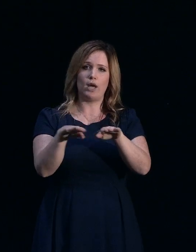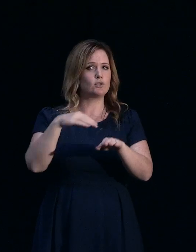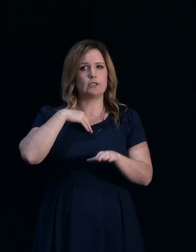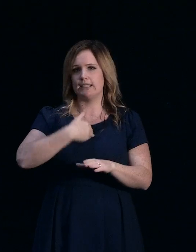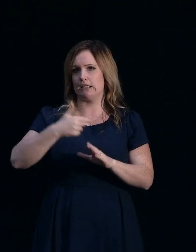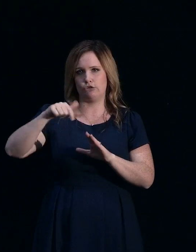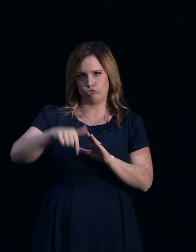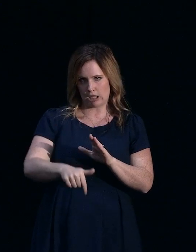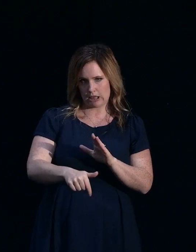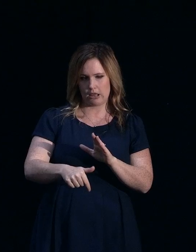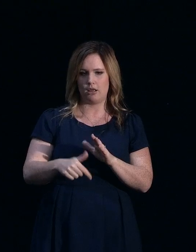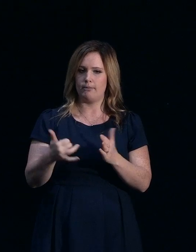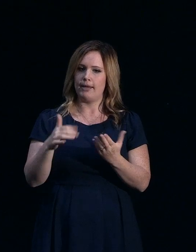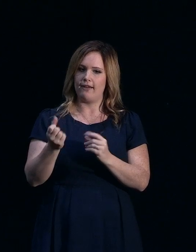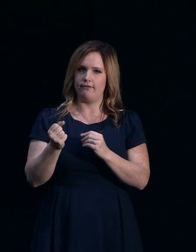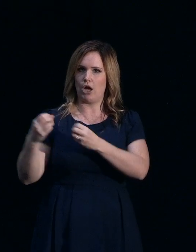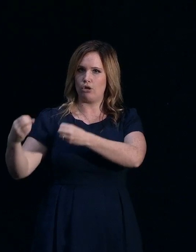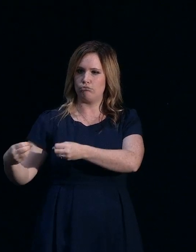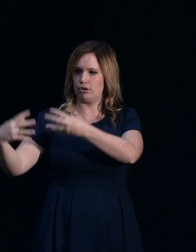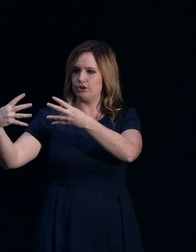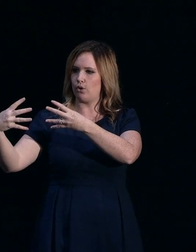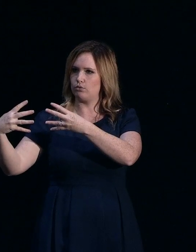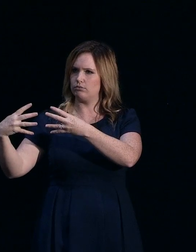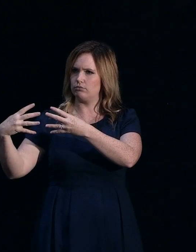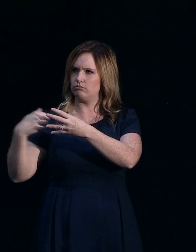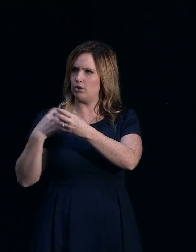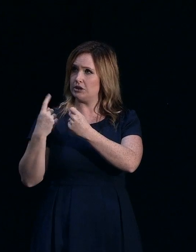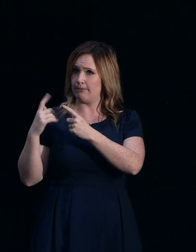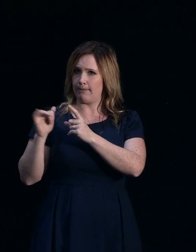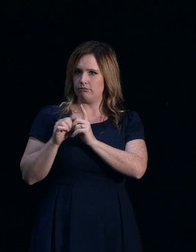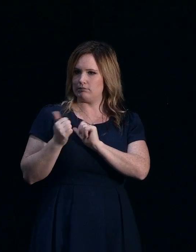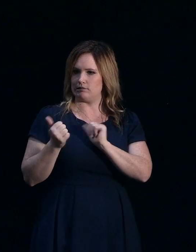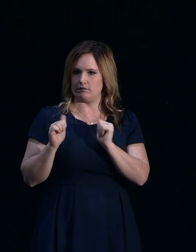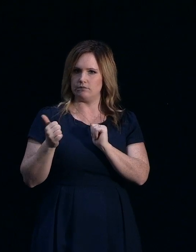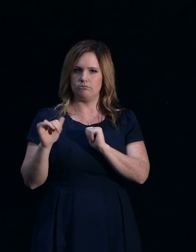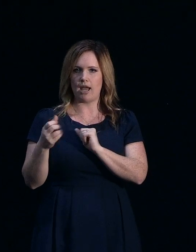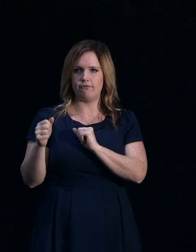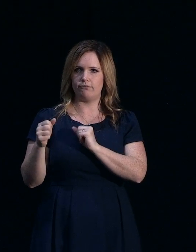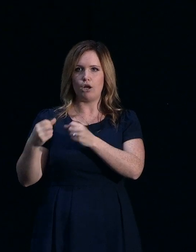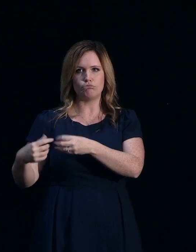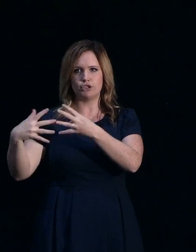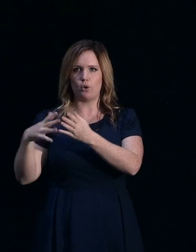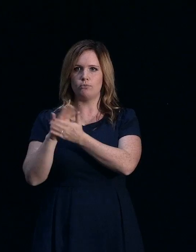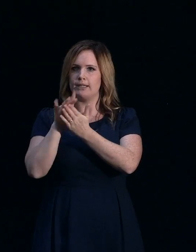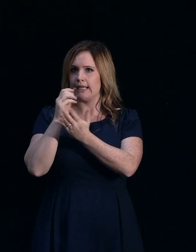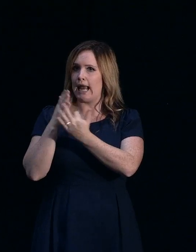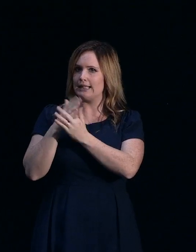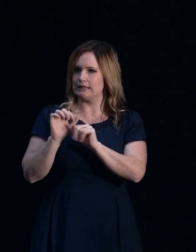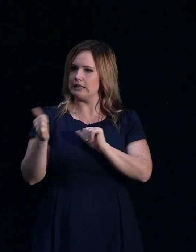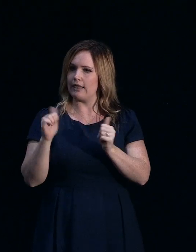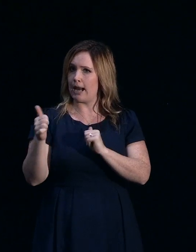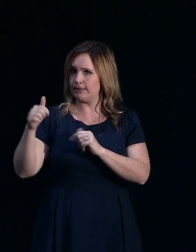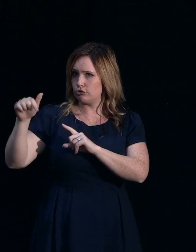drilling. There might be results from drilling, as I understand it, nearby, where they can access that information. Is that correct?